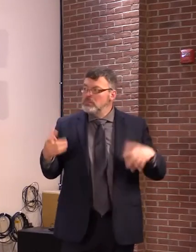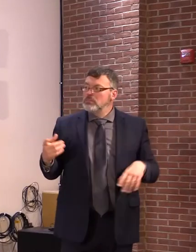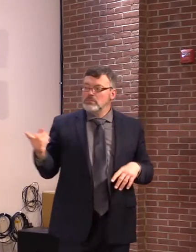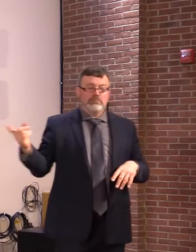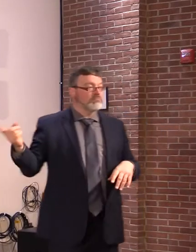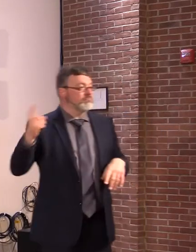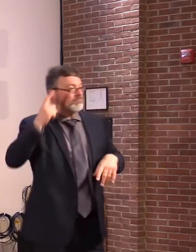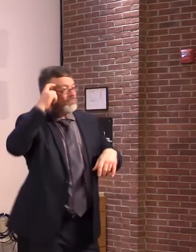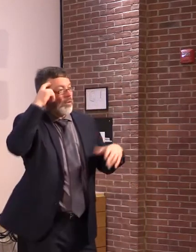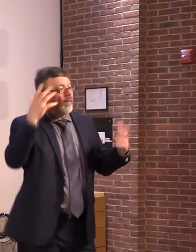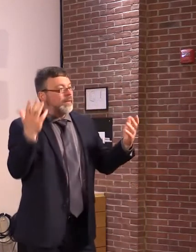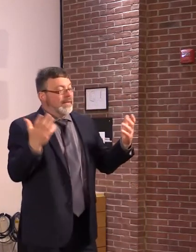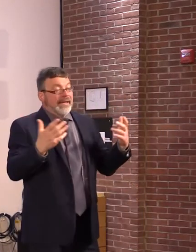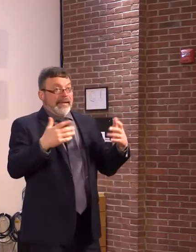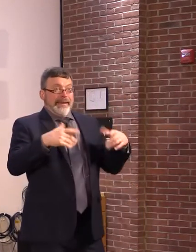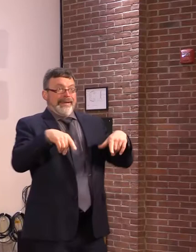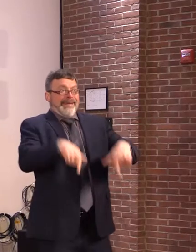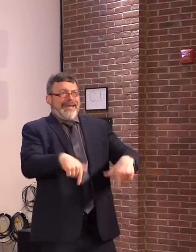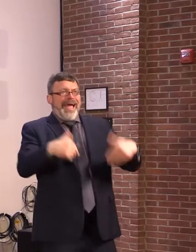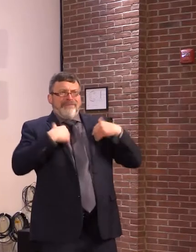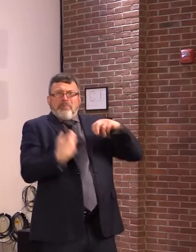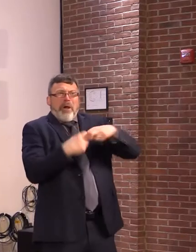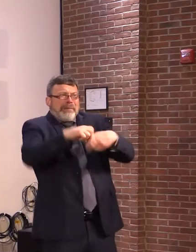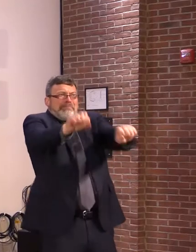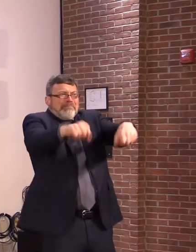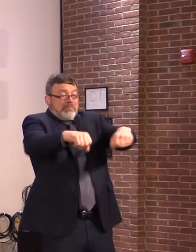to the legislature and be debated.